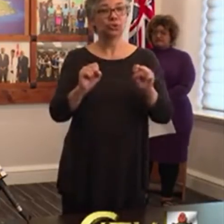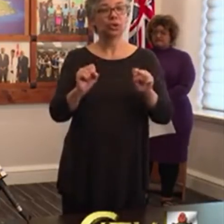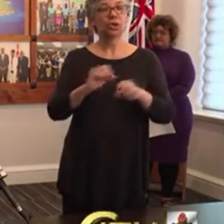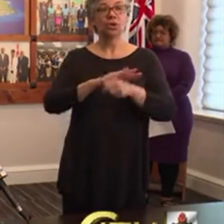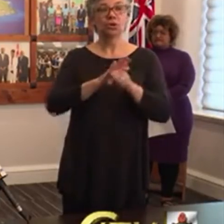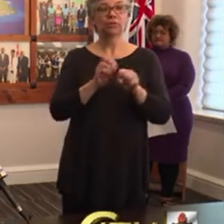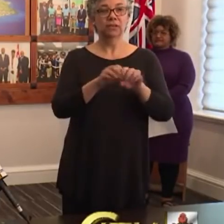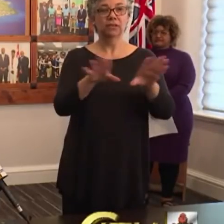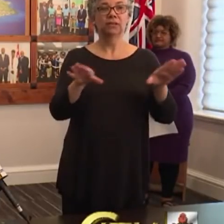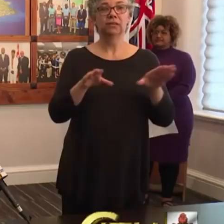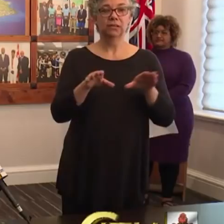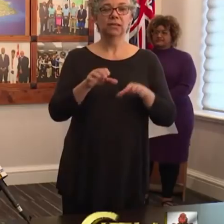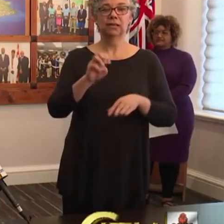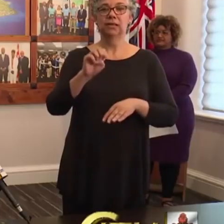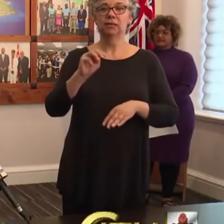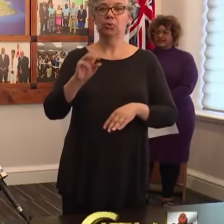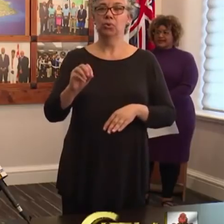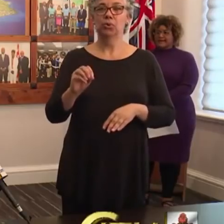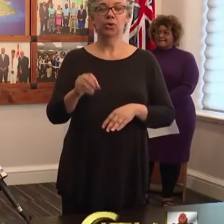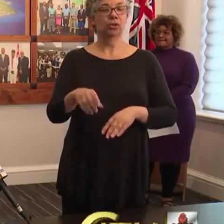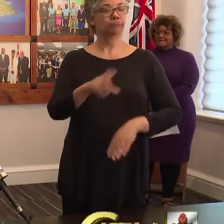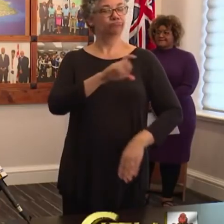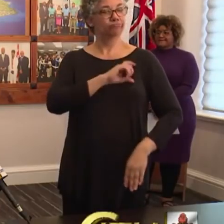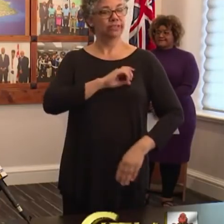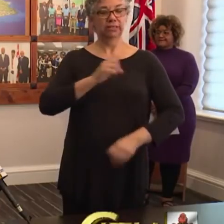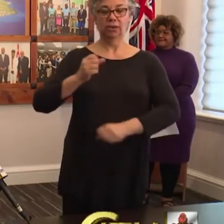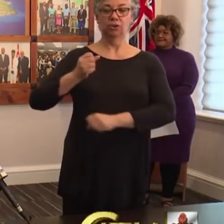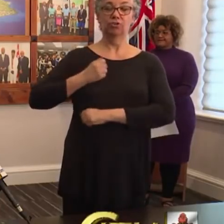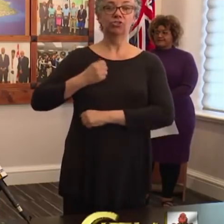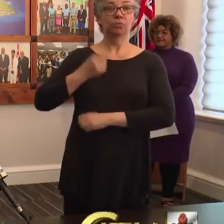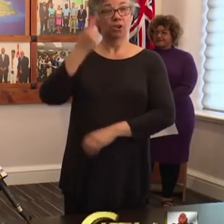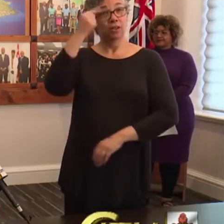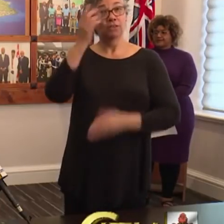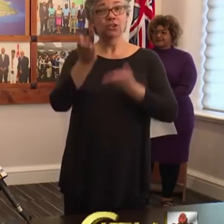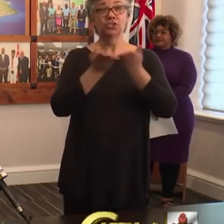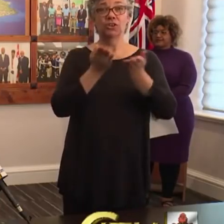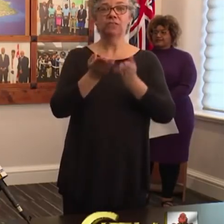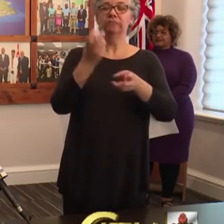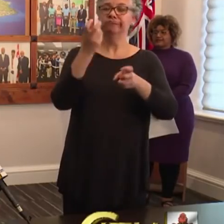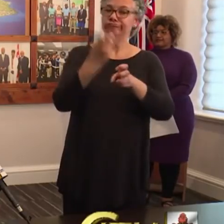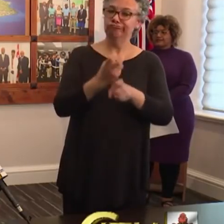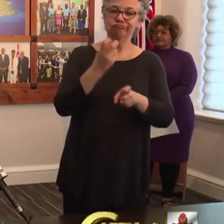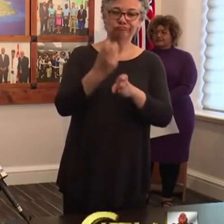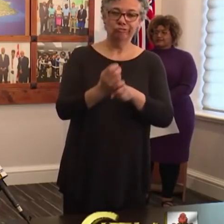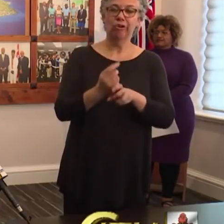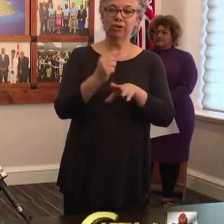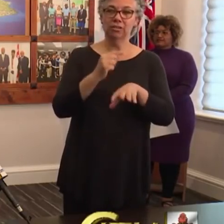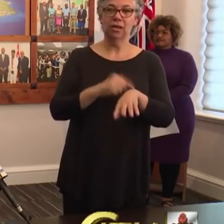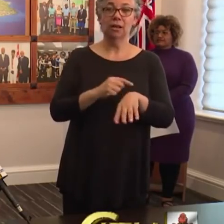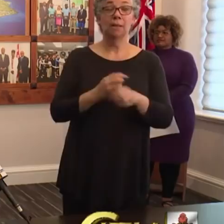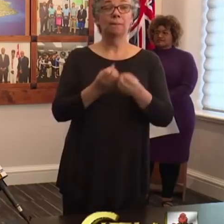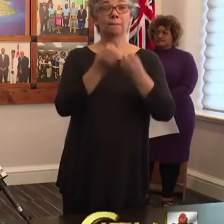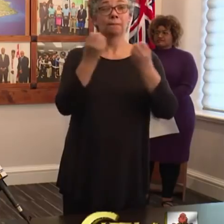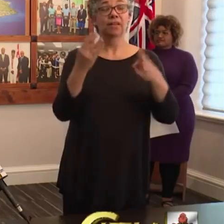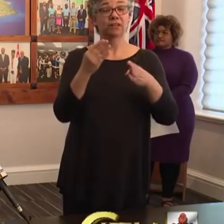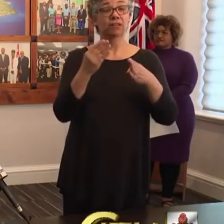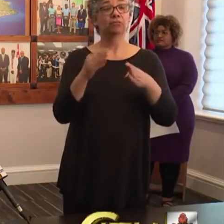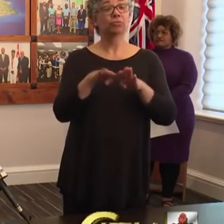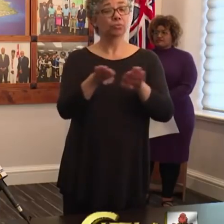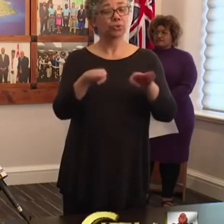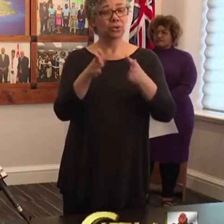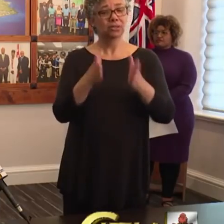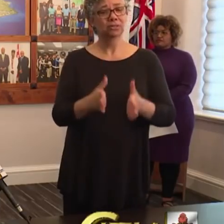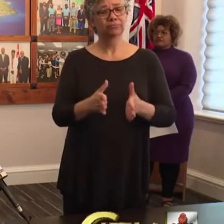the Bermuda Police Service and the Royal Bermuda Regiment for their service during this difficult time. Many of our fellow Bermudians were